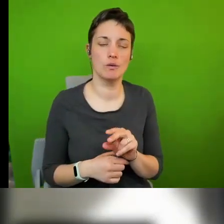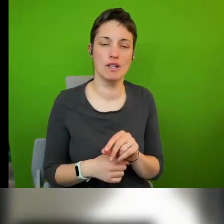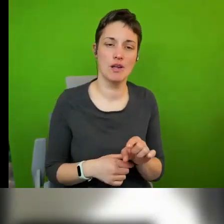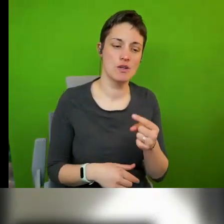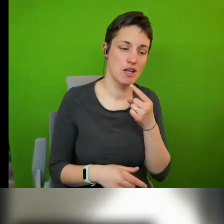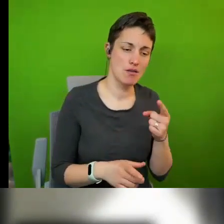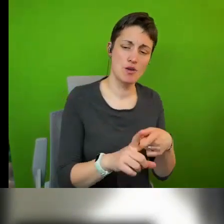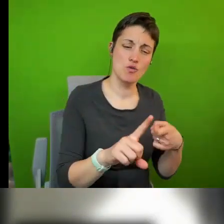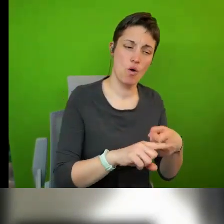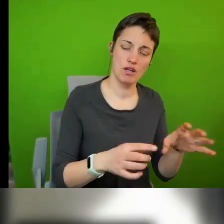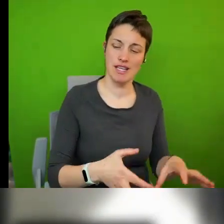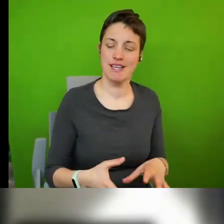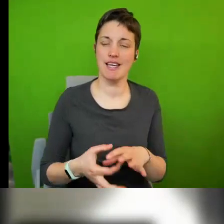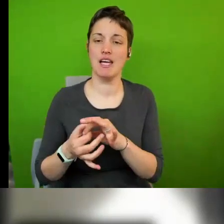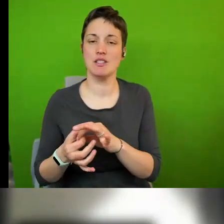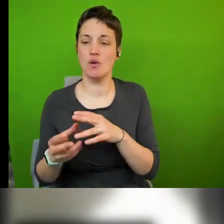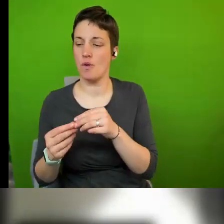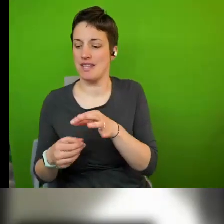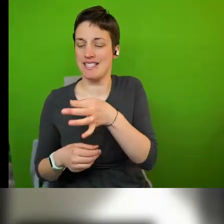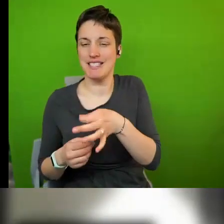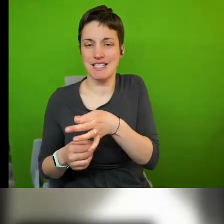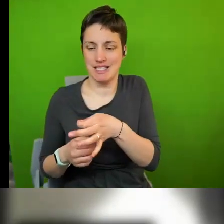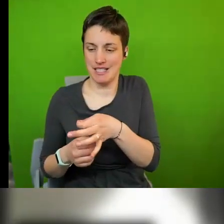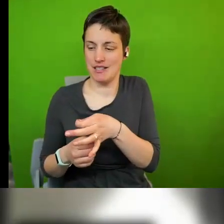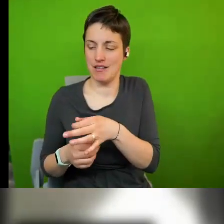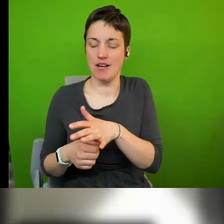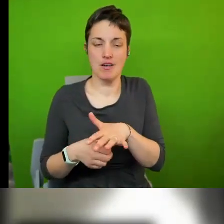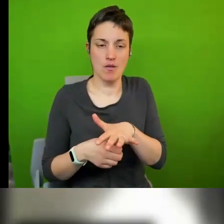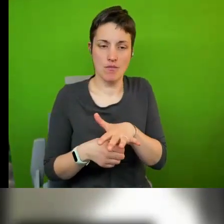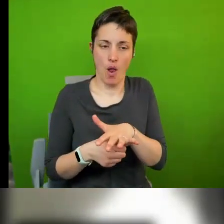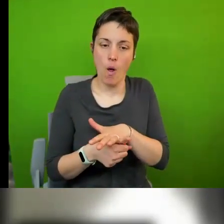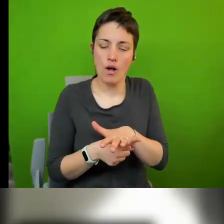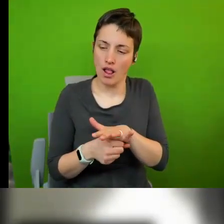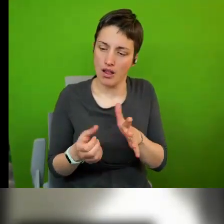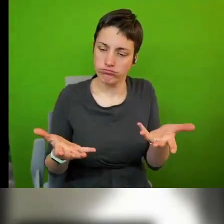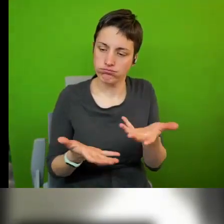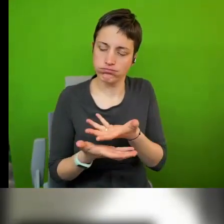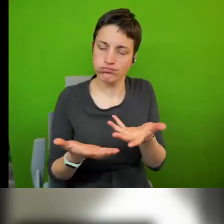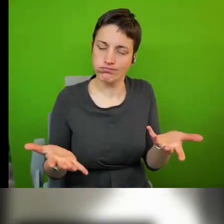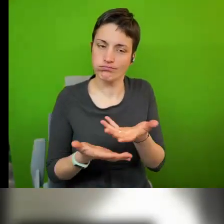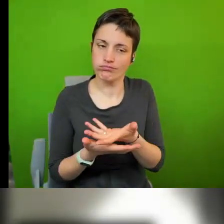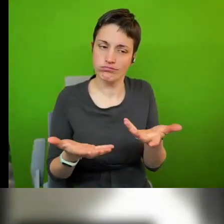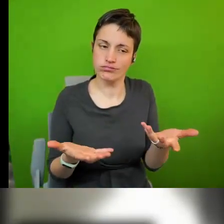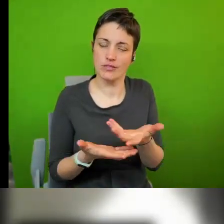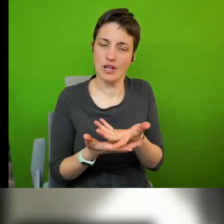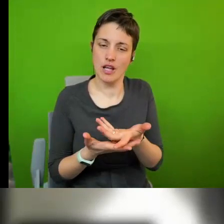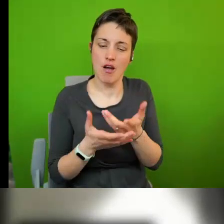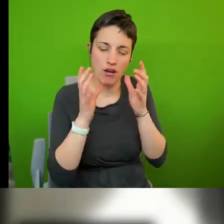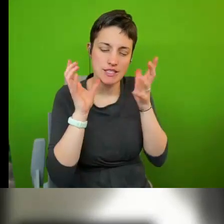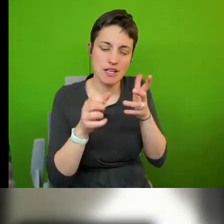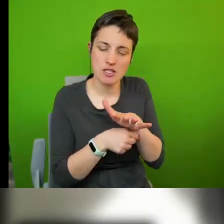partner cities on the local level to discuss is to discuss issues of local concern um